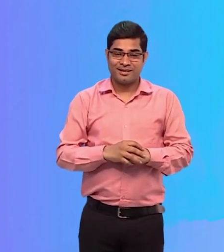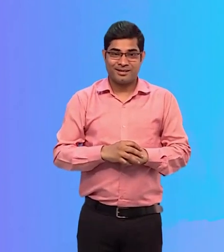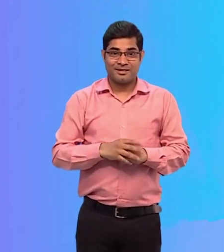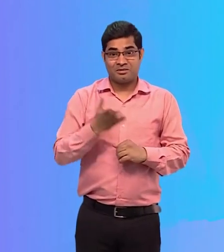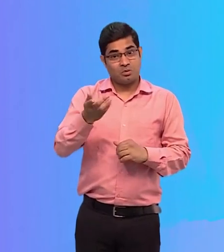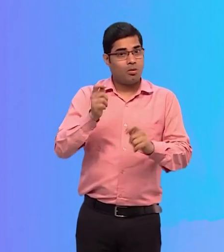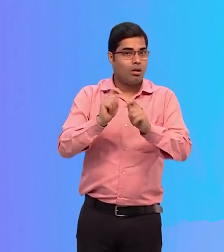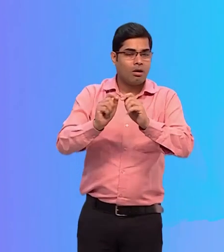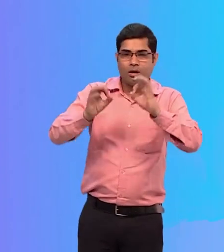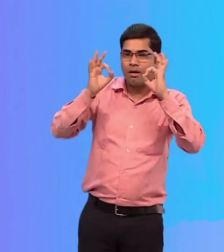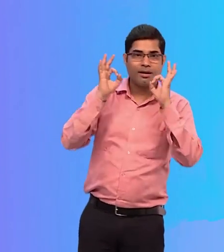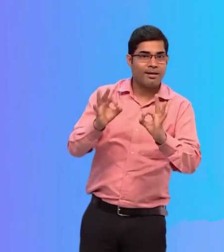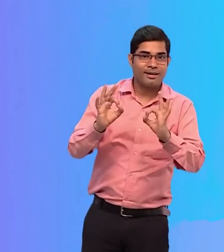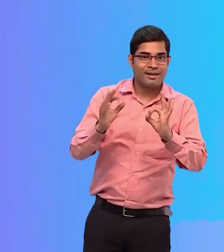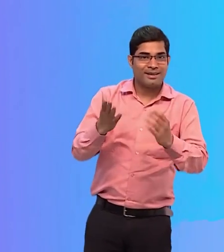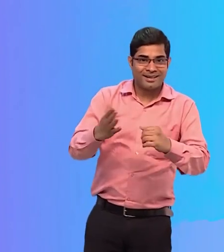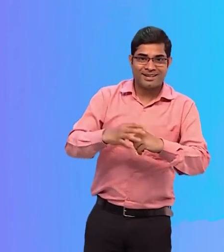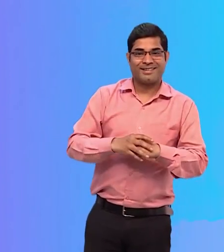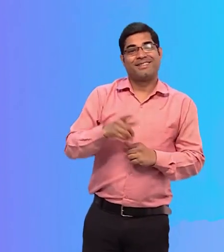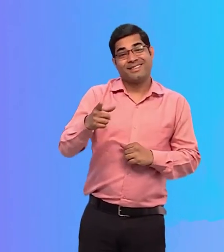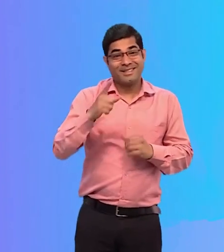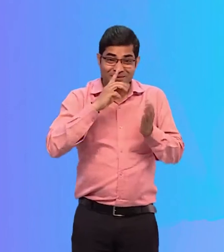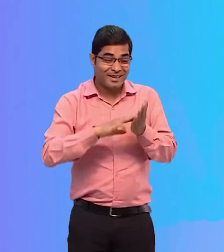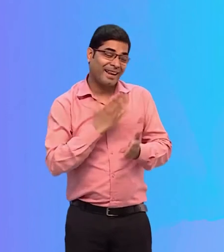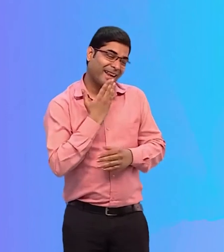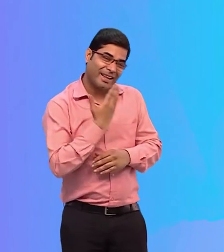You did it really well! Thanks!